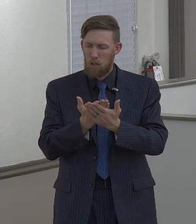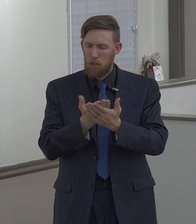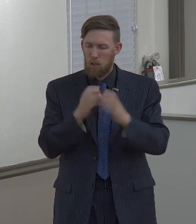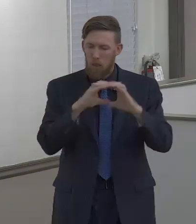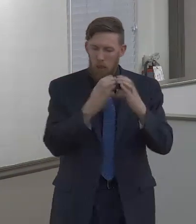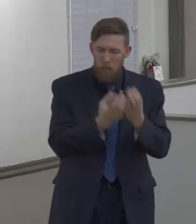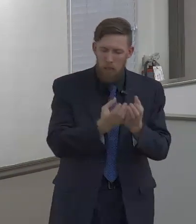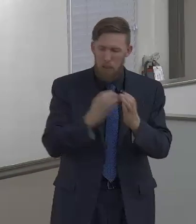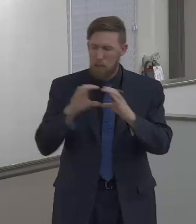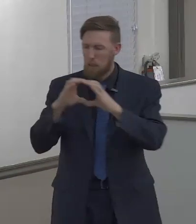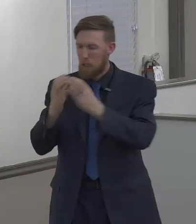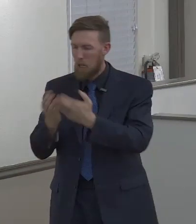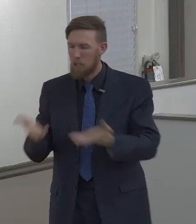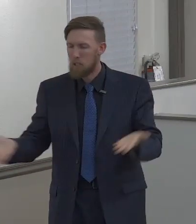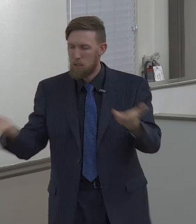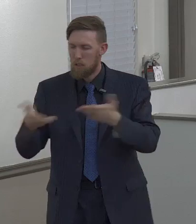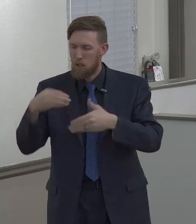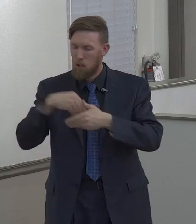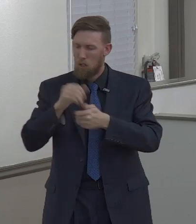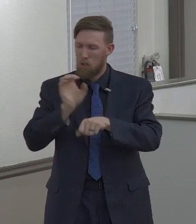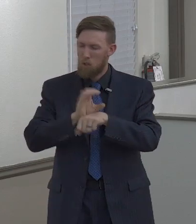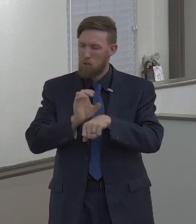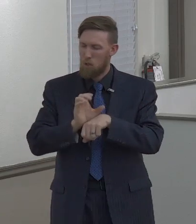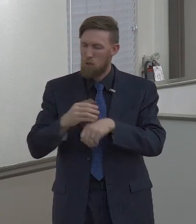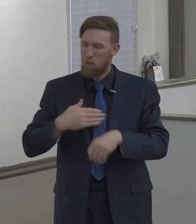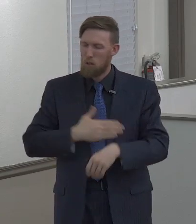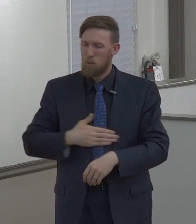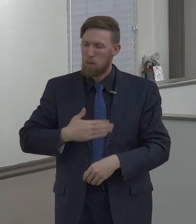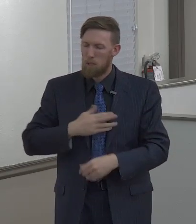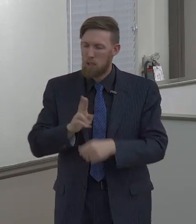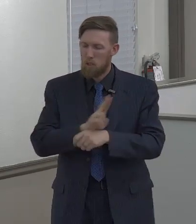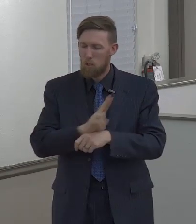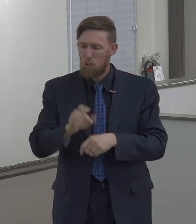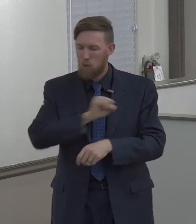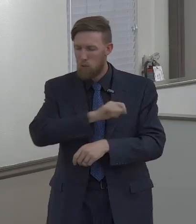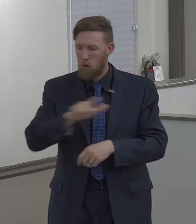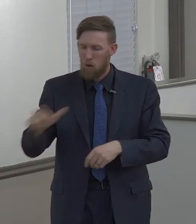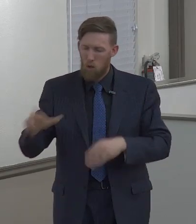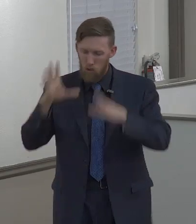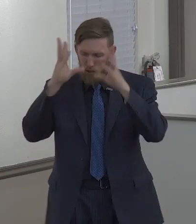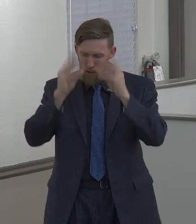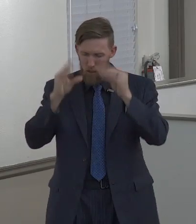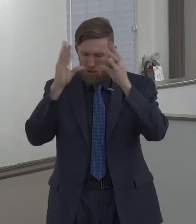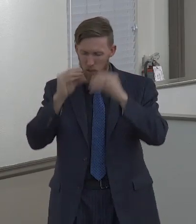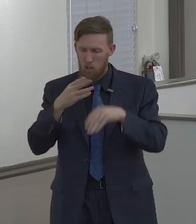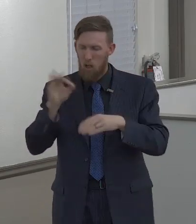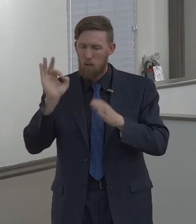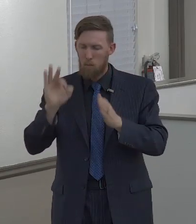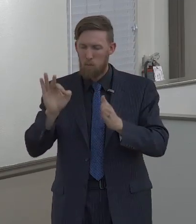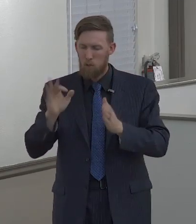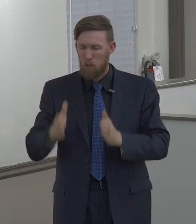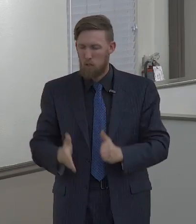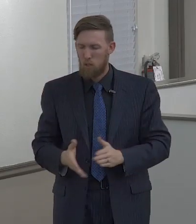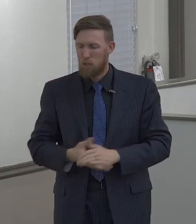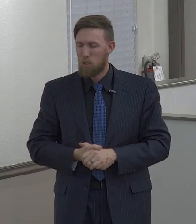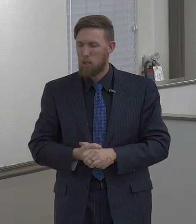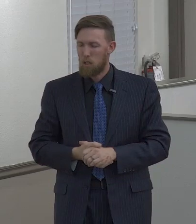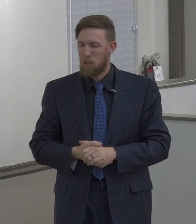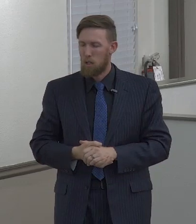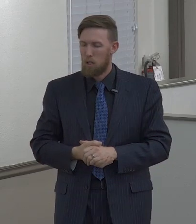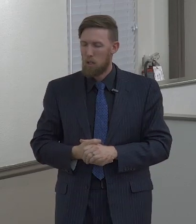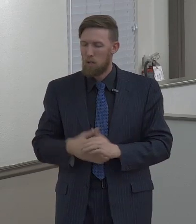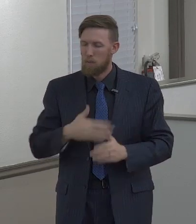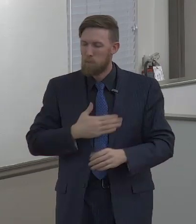every preacher that's proclaiming your word tonight. God, I pray you'd use them in just a mighty and powerful way.